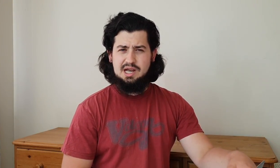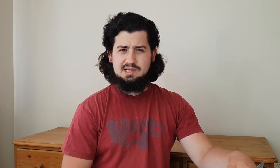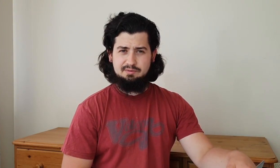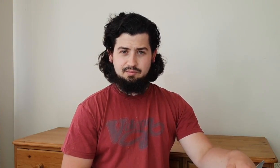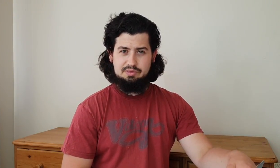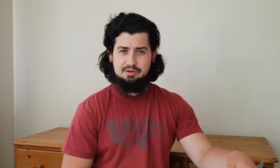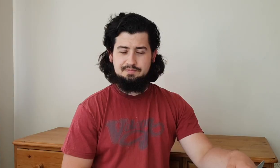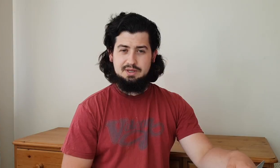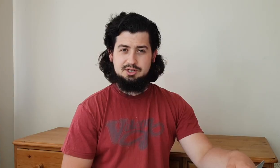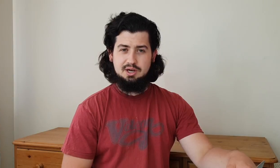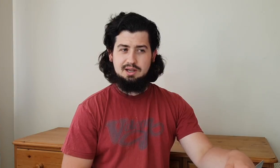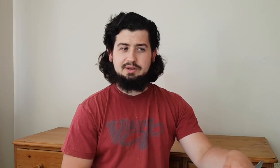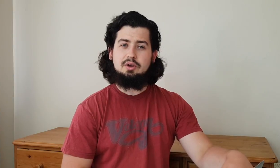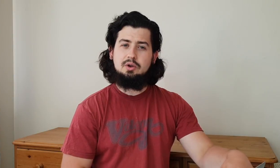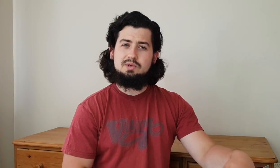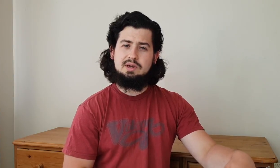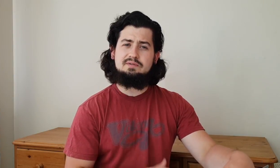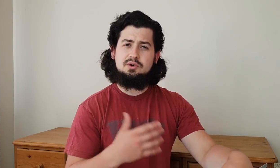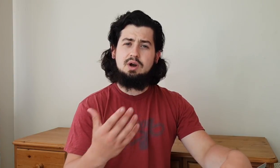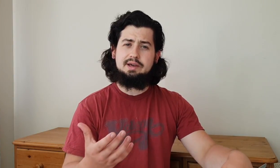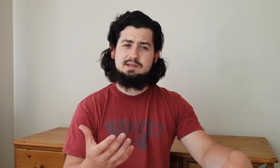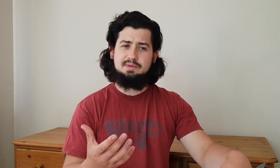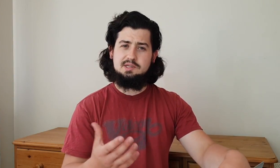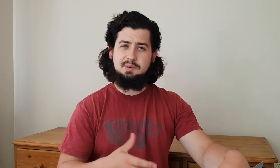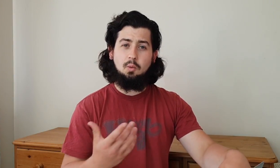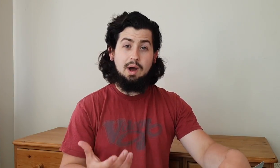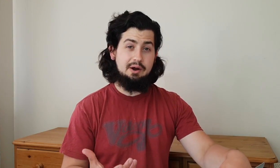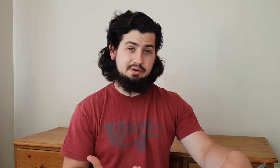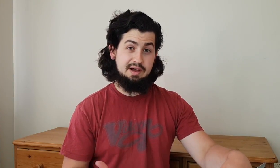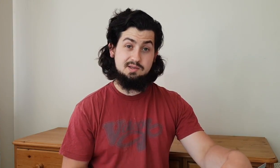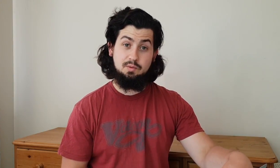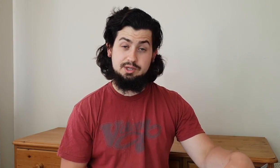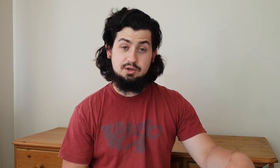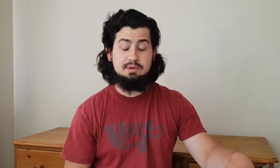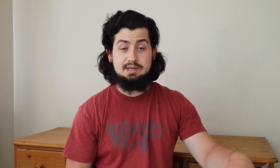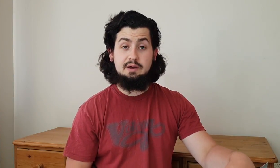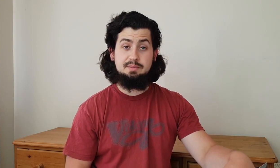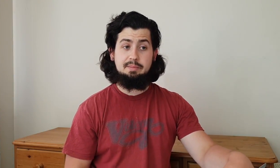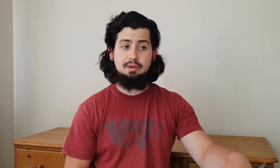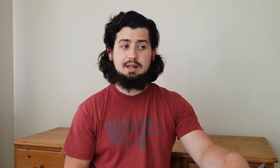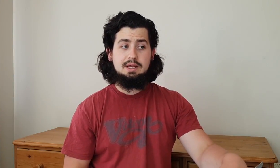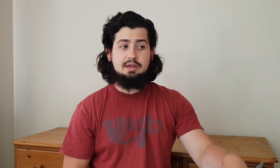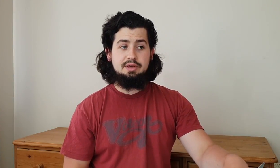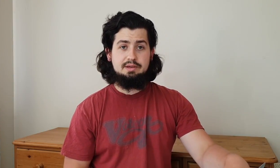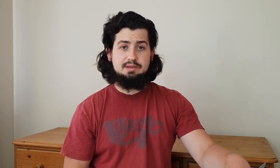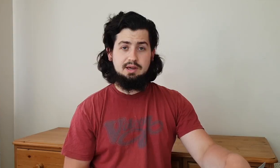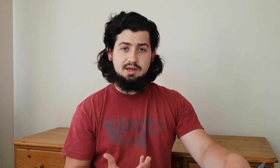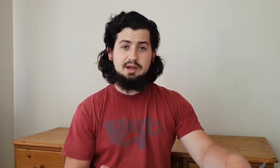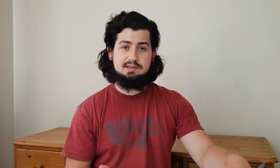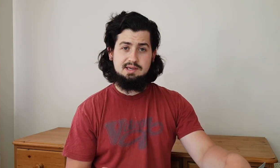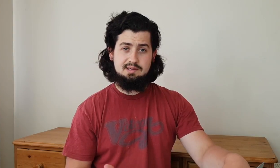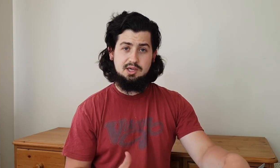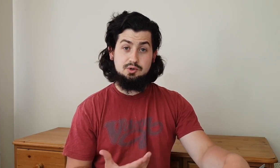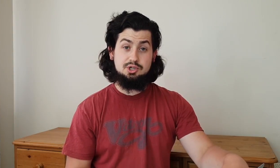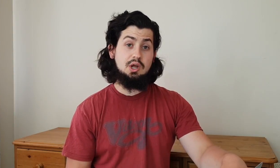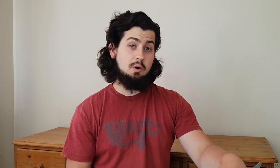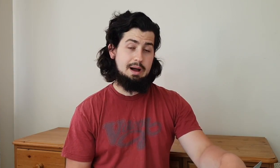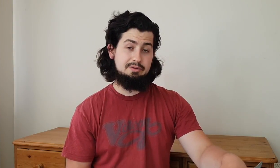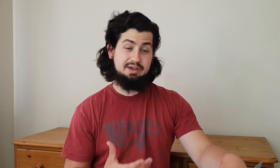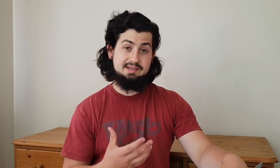share some of them with you inshallah and also give you guys some things to be aware of as and when you meet deaf people things like courtesies that you should know about and things